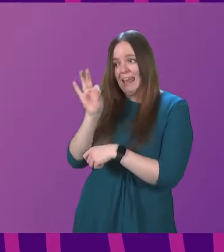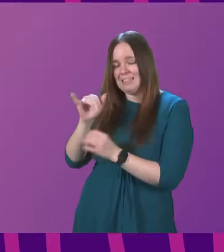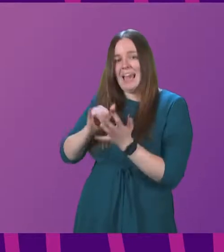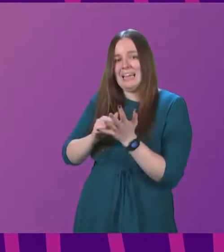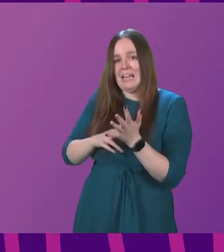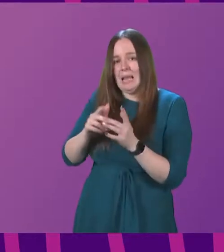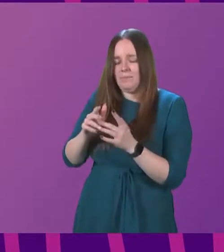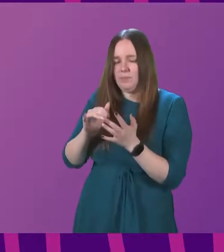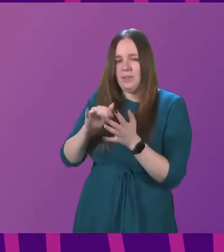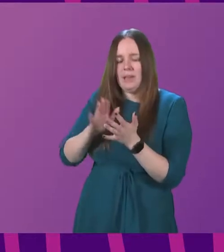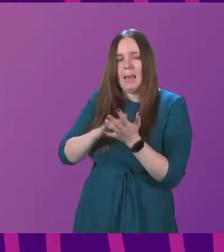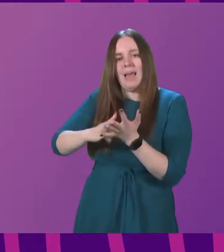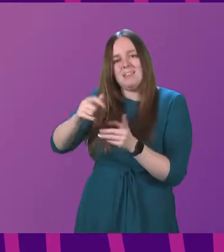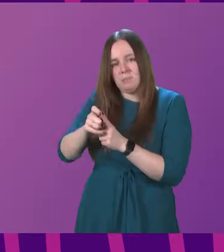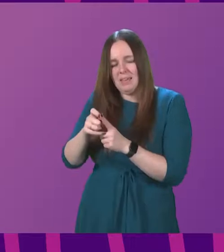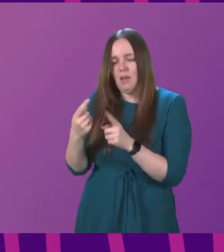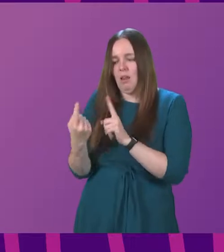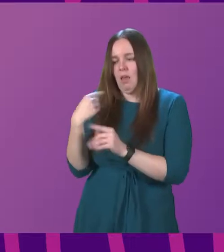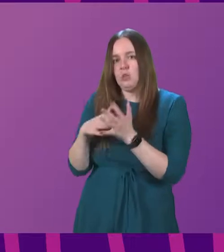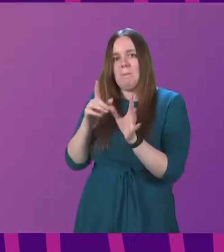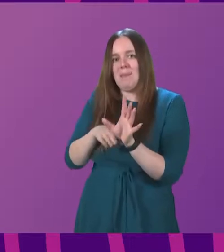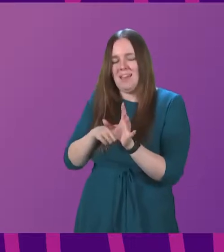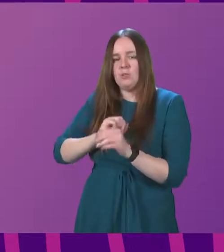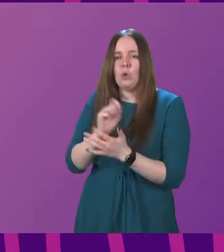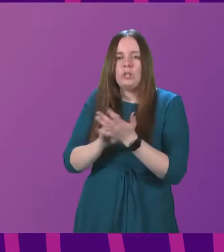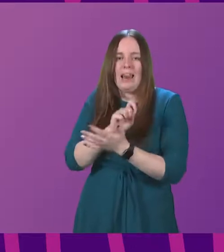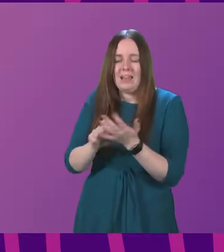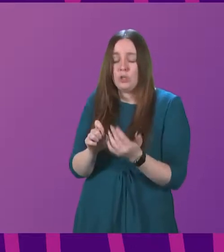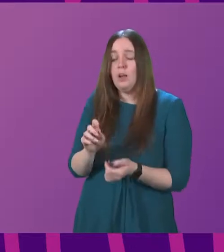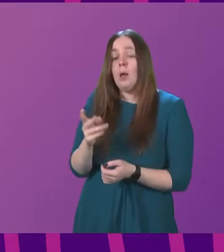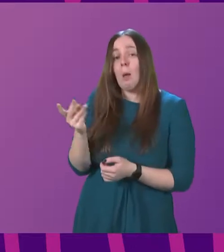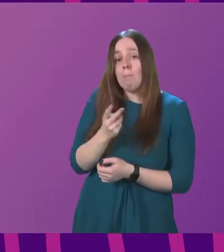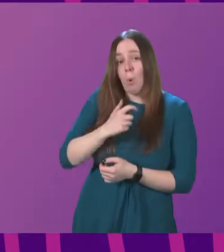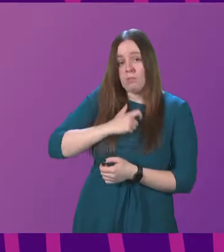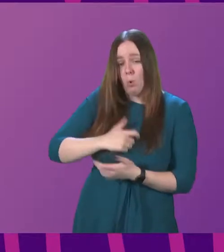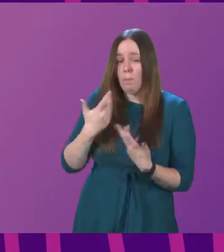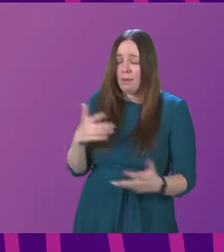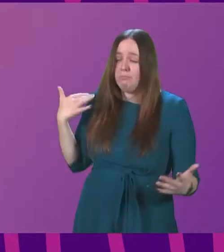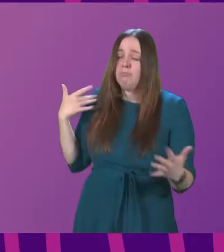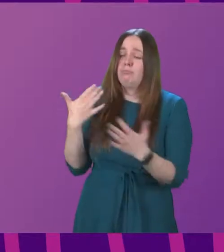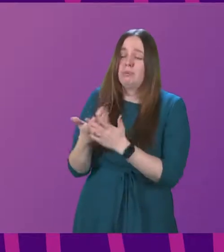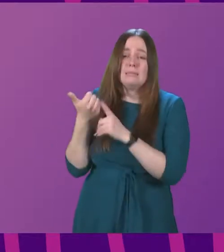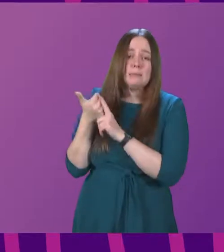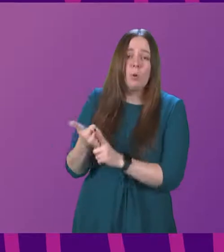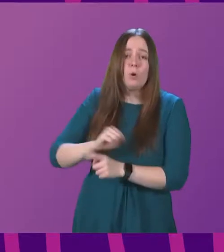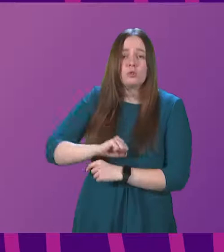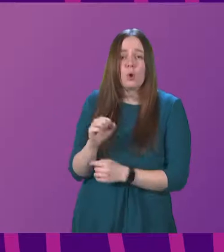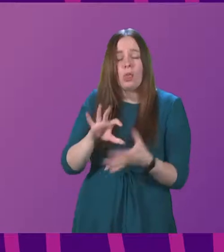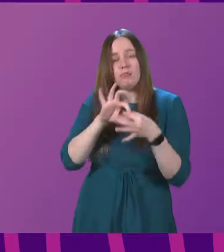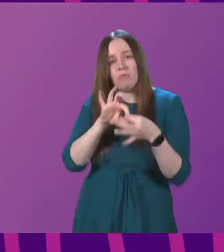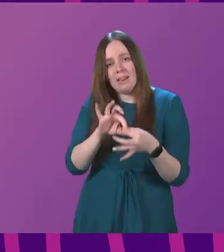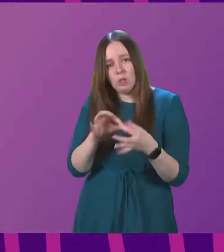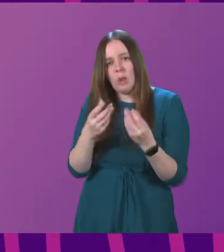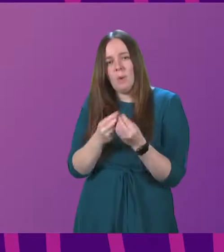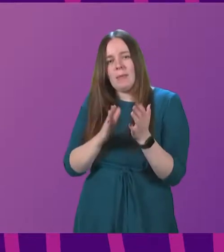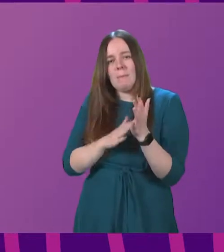Parliament in last May's Scottish election. In both roles, has been a long-standing supporter of Scotland's relationship with